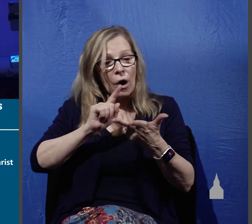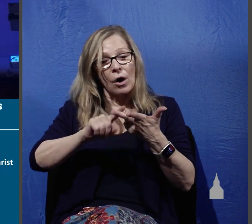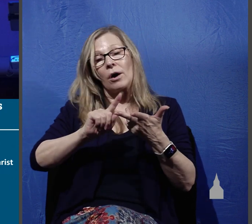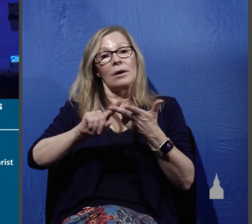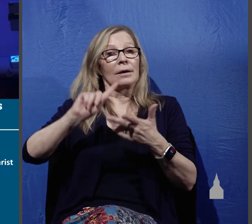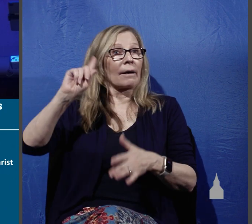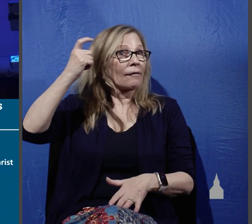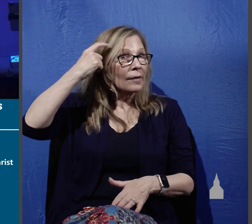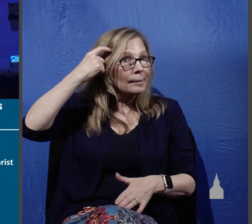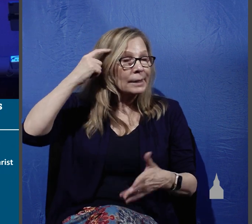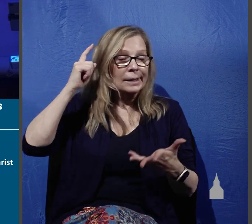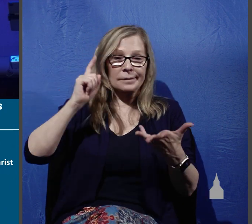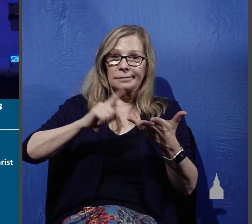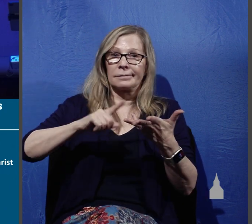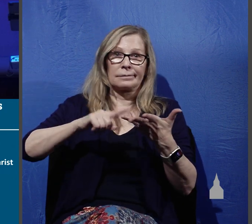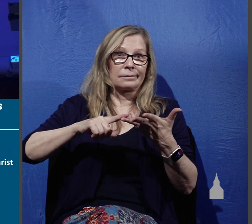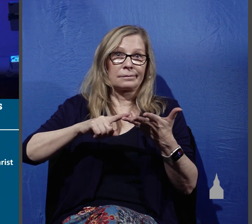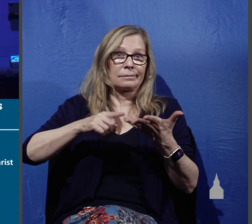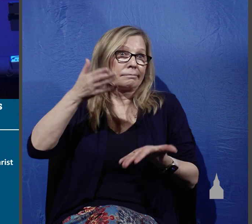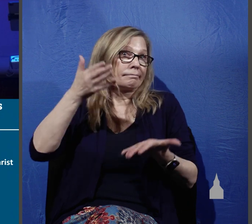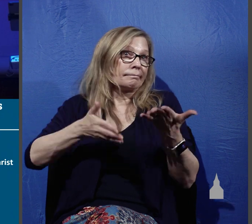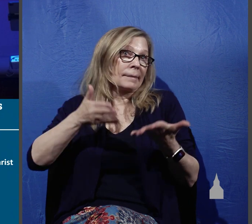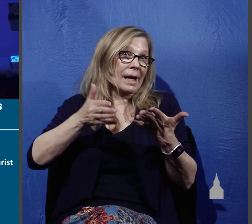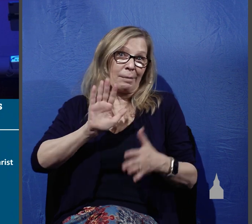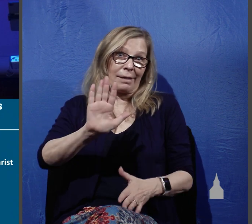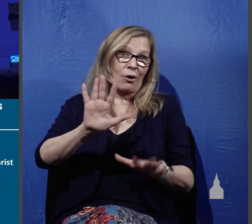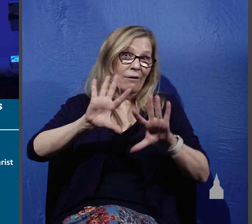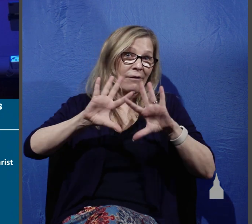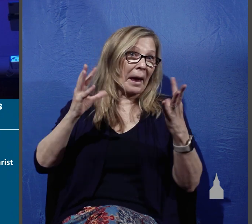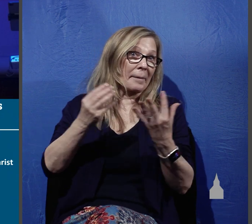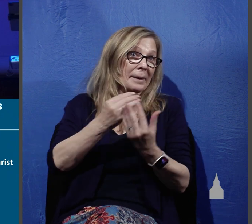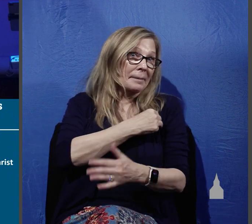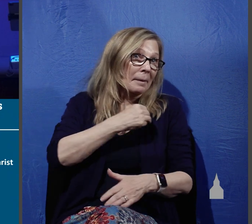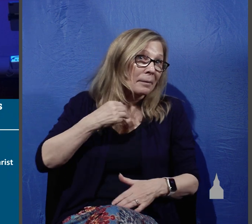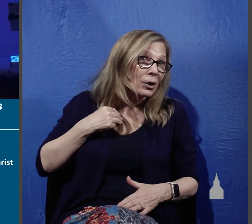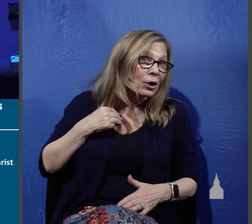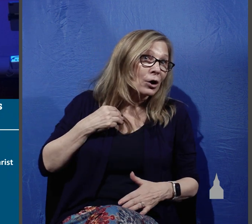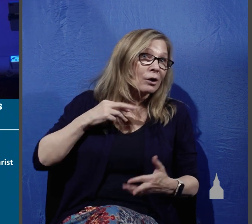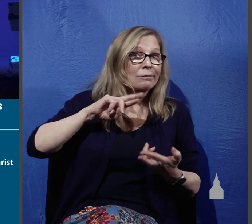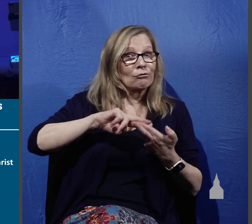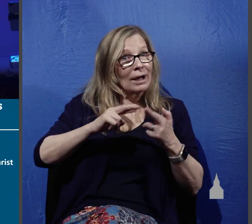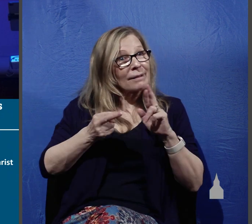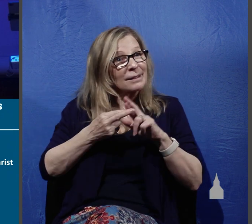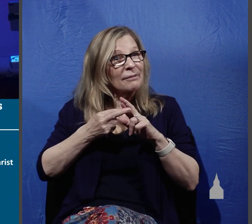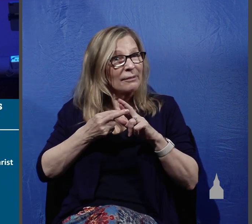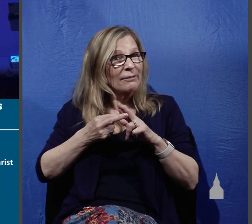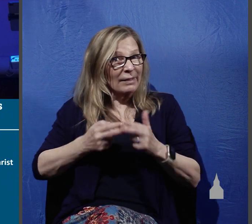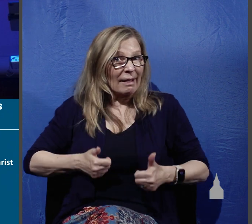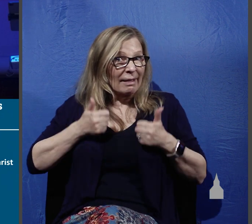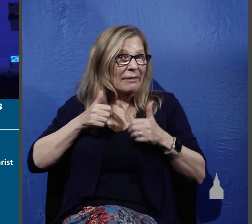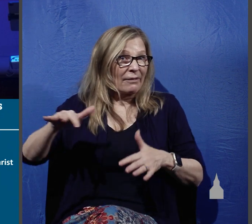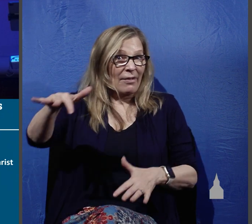and still others would be rejected by family members relatives who lived in the area of Judea